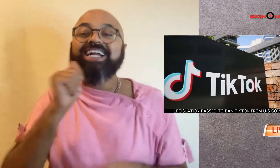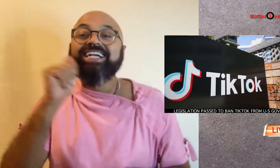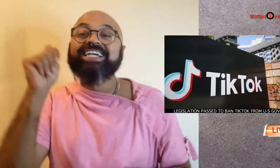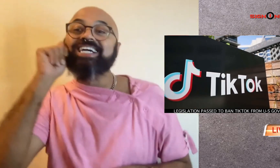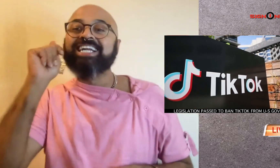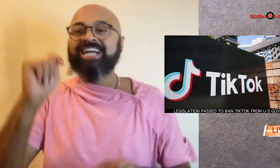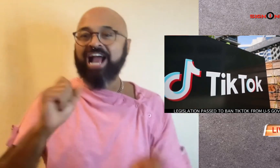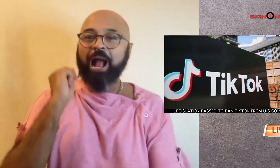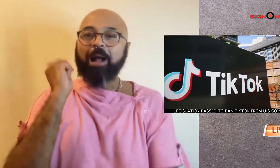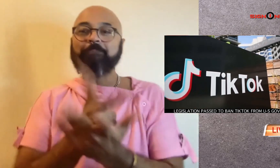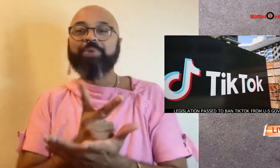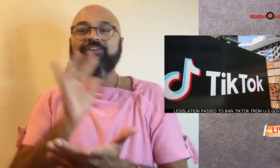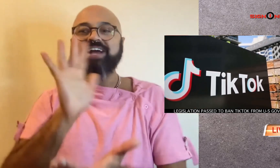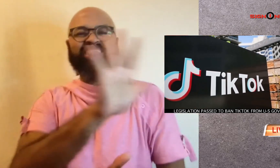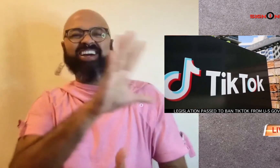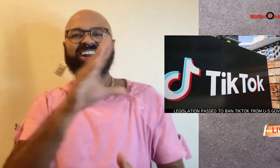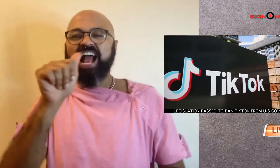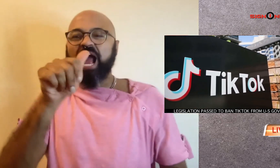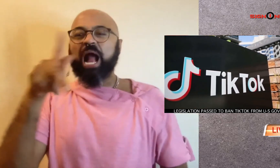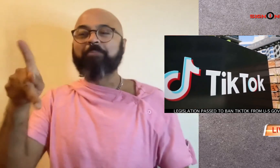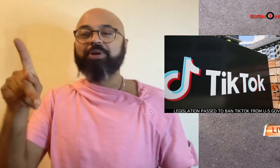as teen-appropriate in their app stores.